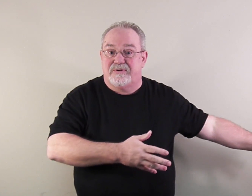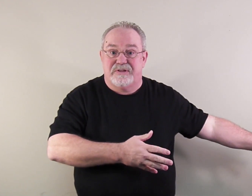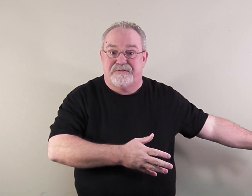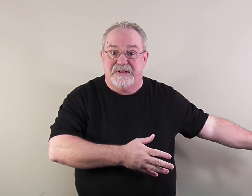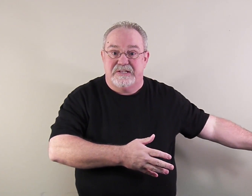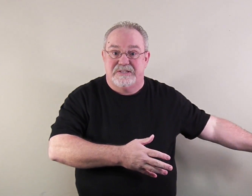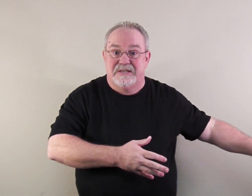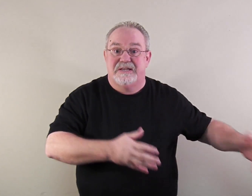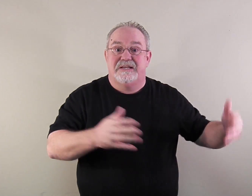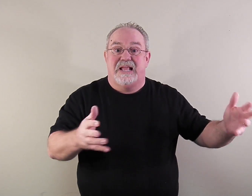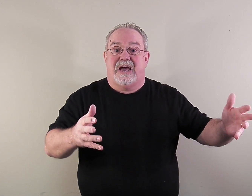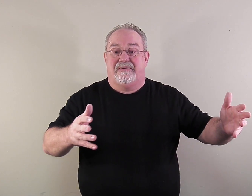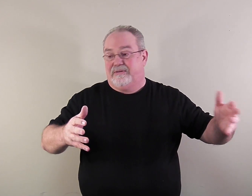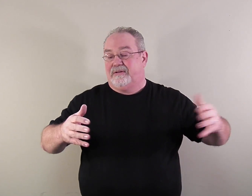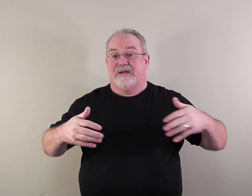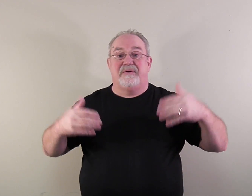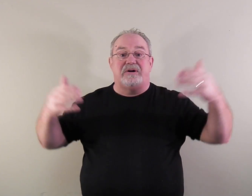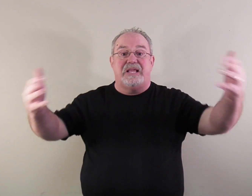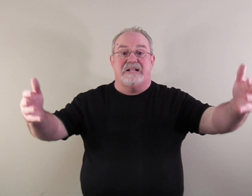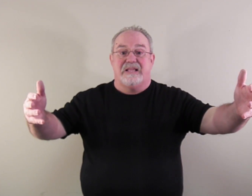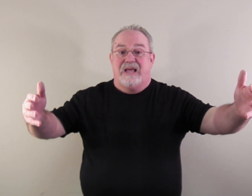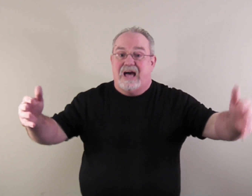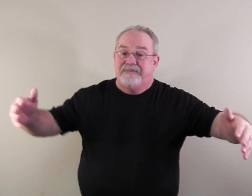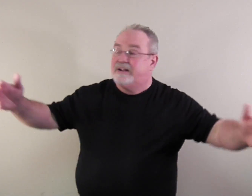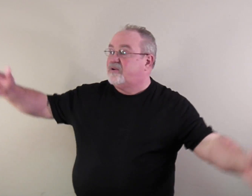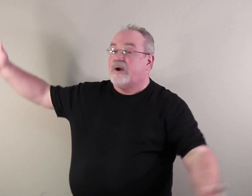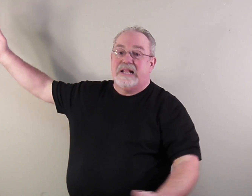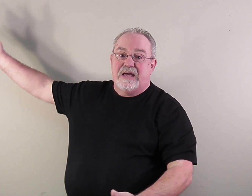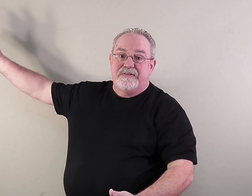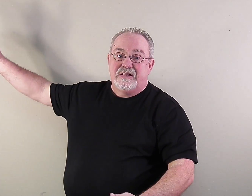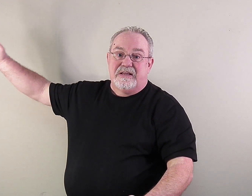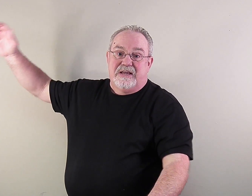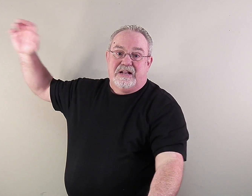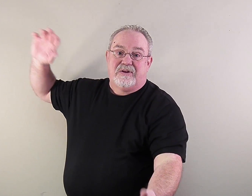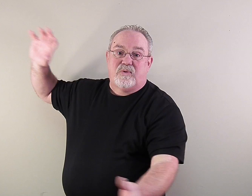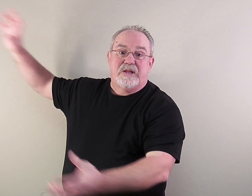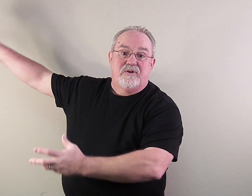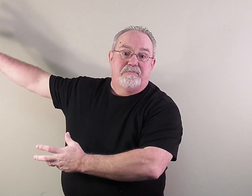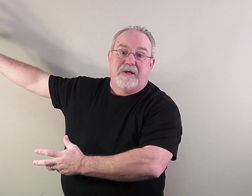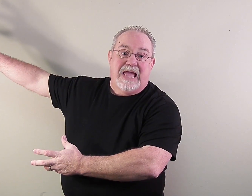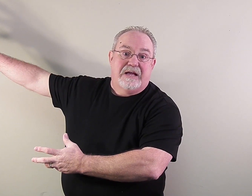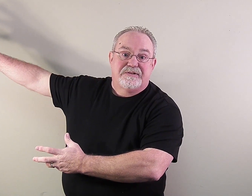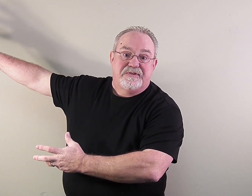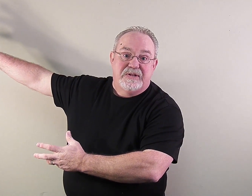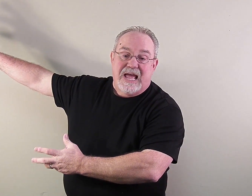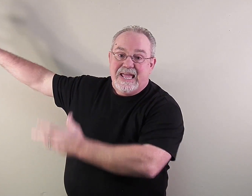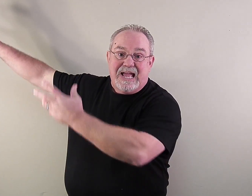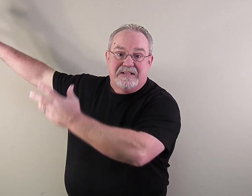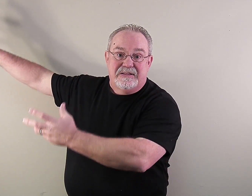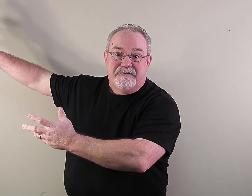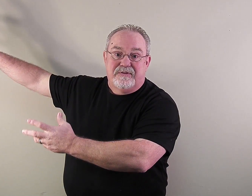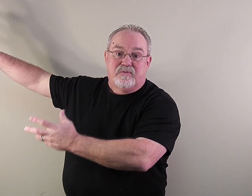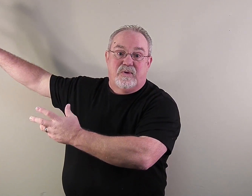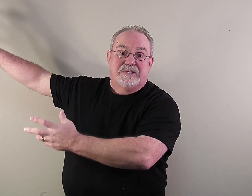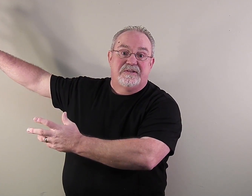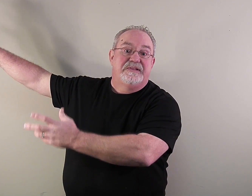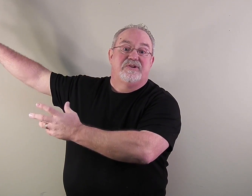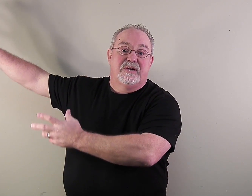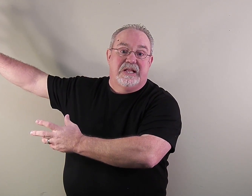earth is finished. Now, come on in. I've got a great heaven and a great new playhouse for you to hang out for the rest of eternity.